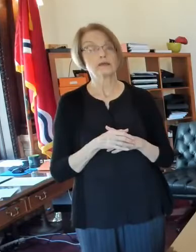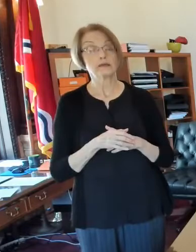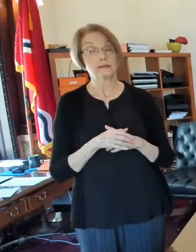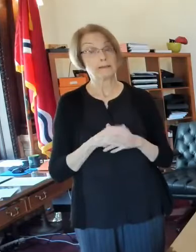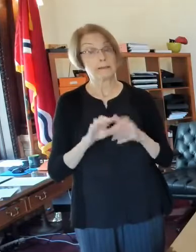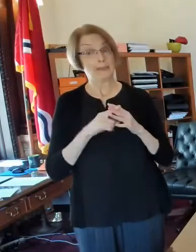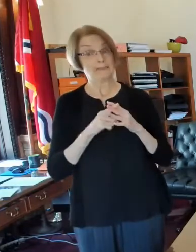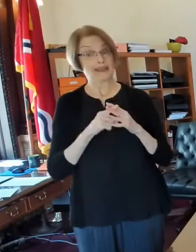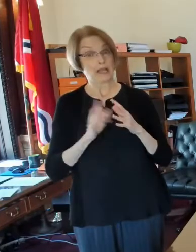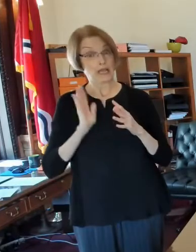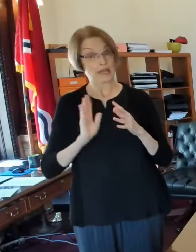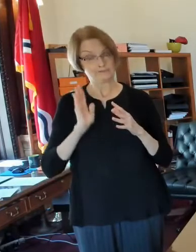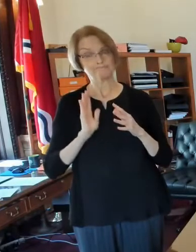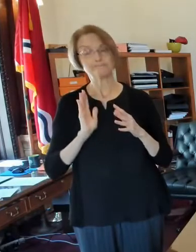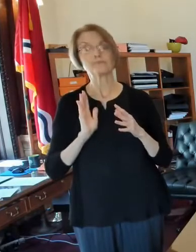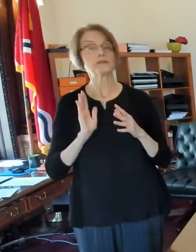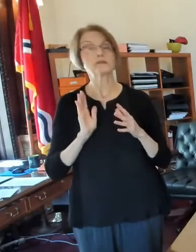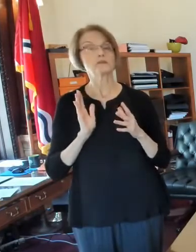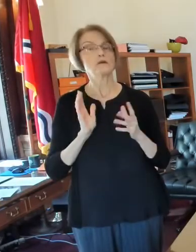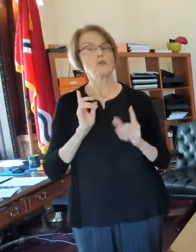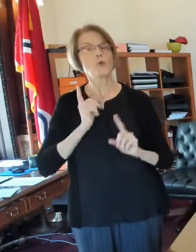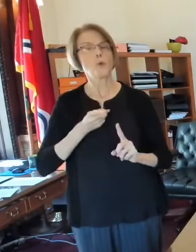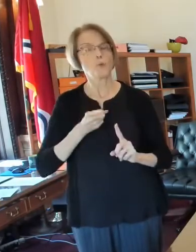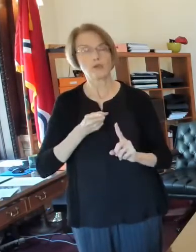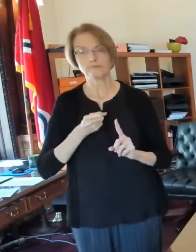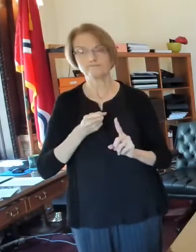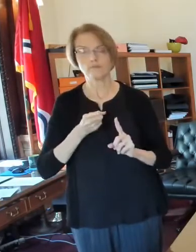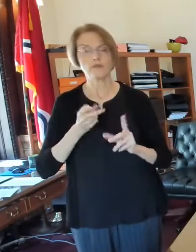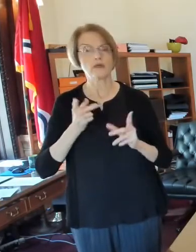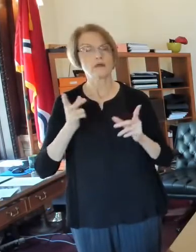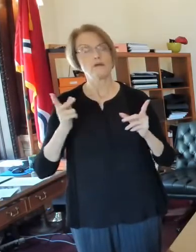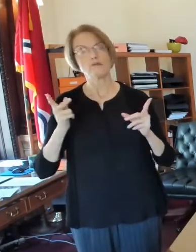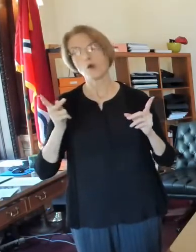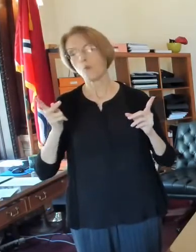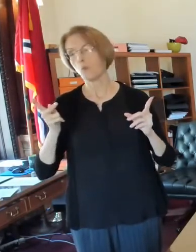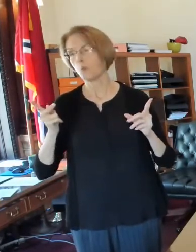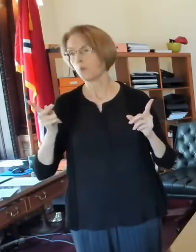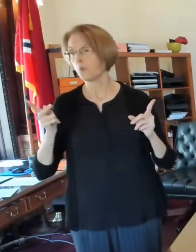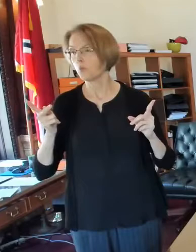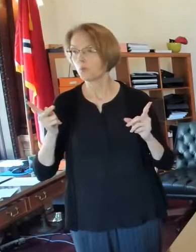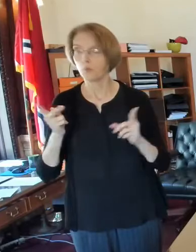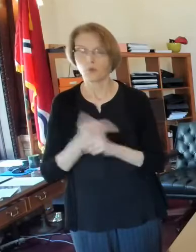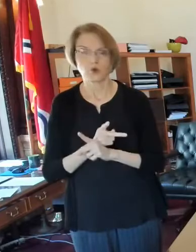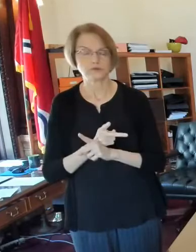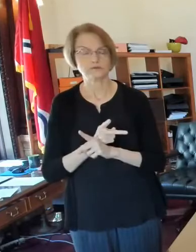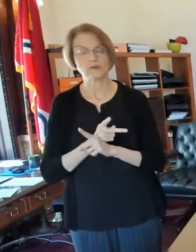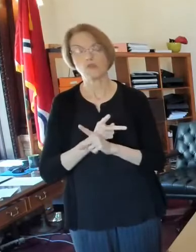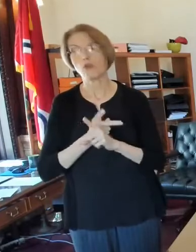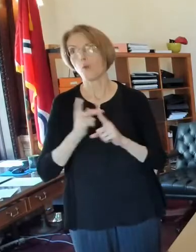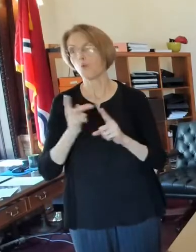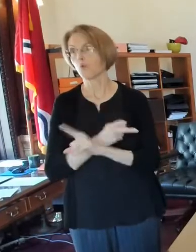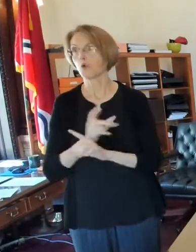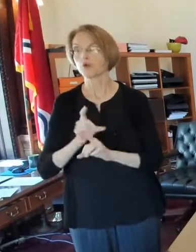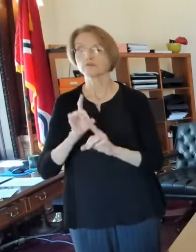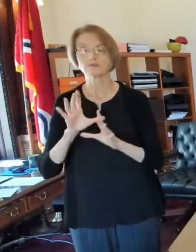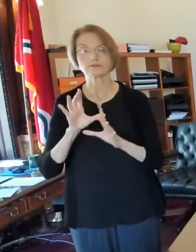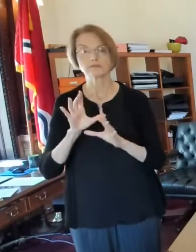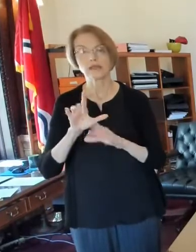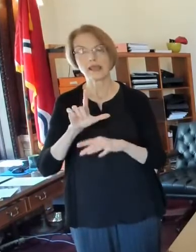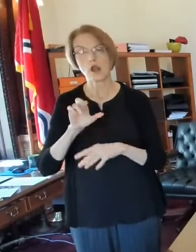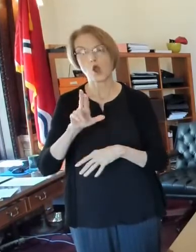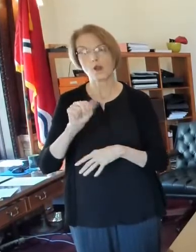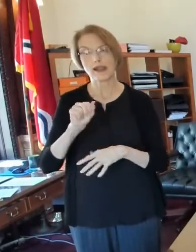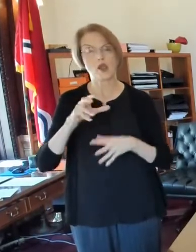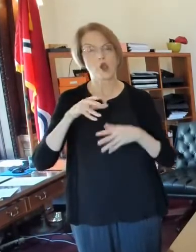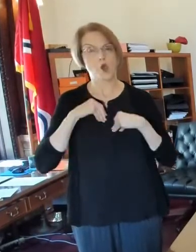it was taking down, uh, the worst of the worst in terms of LRA